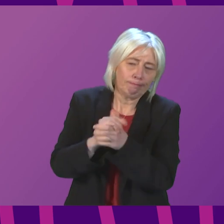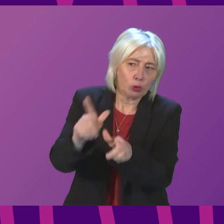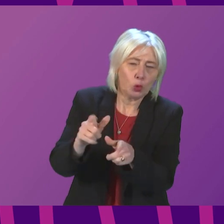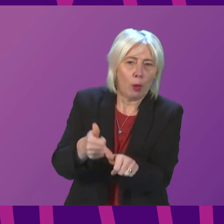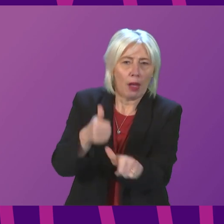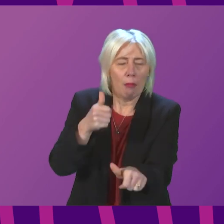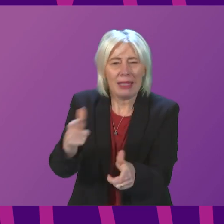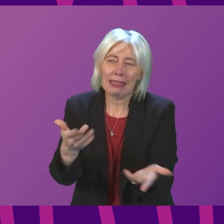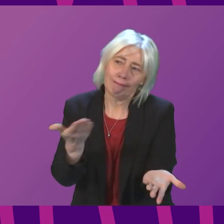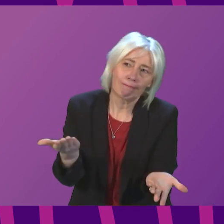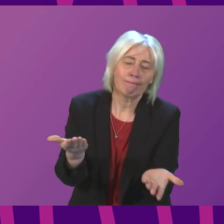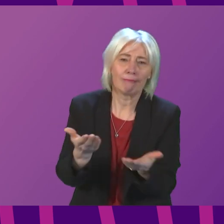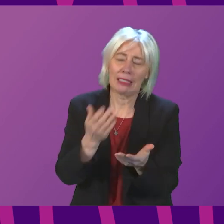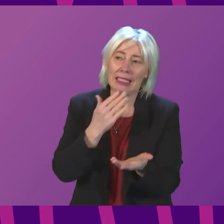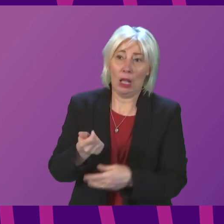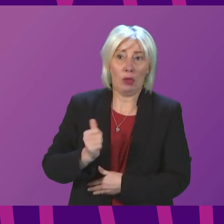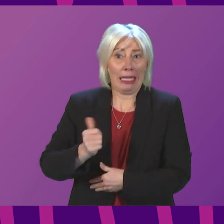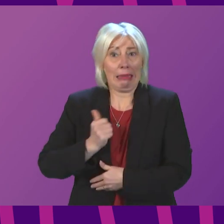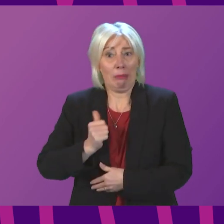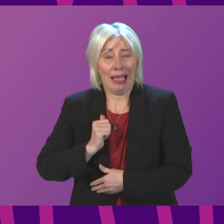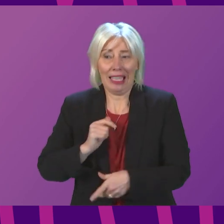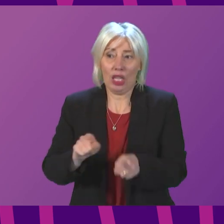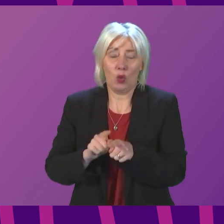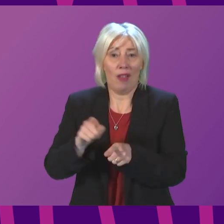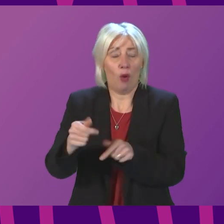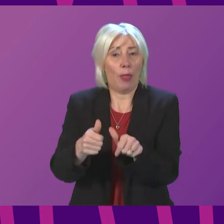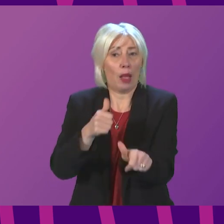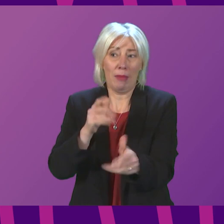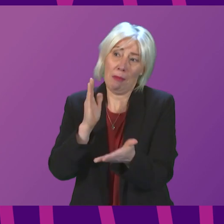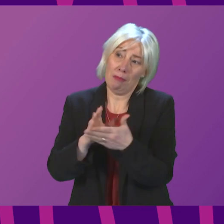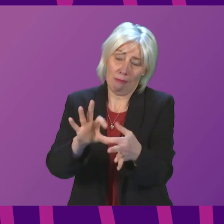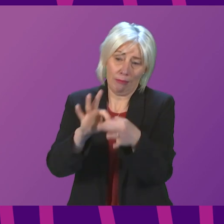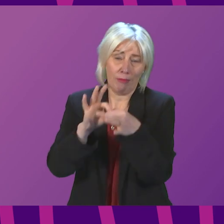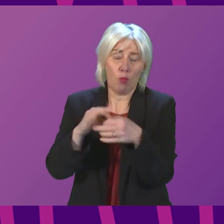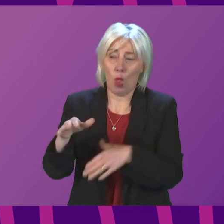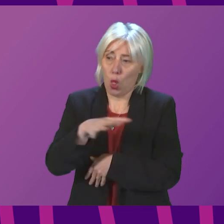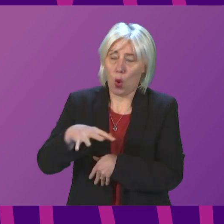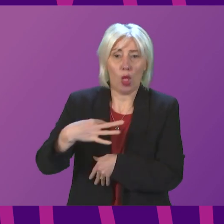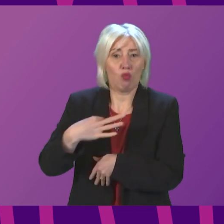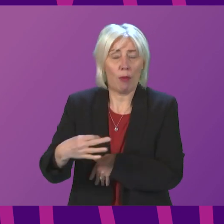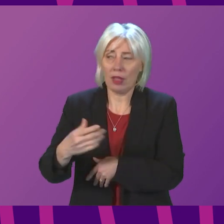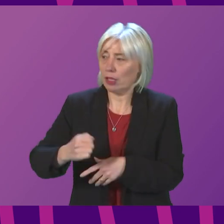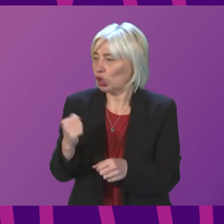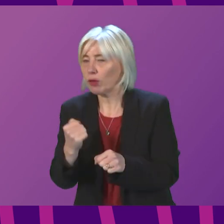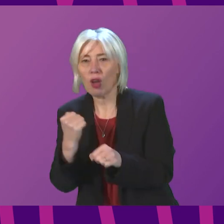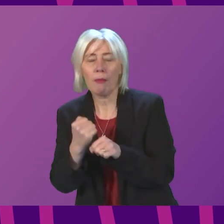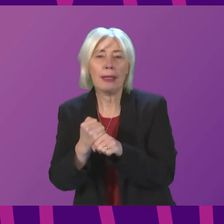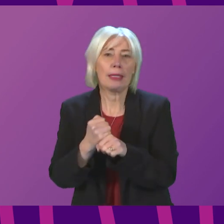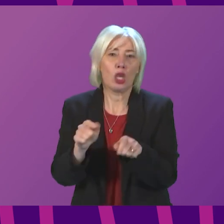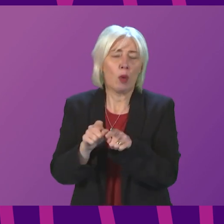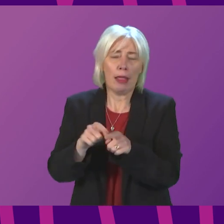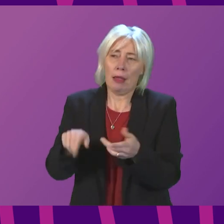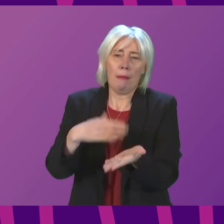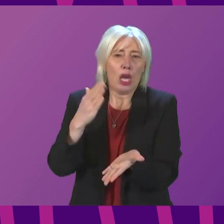Indeed, I would say it is an expectation of the company that they do engage with local representatives with the Scottish Government and make sure